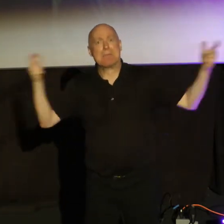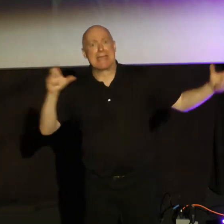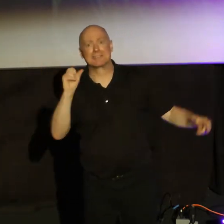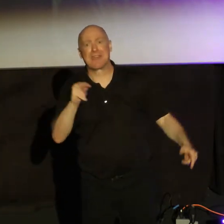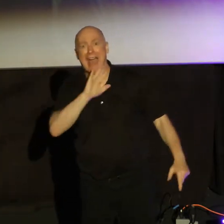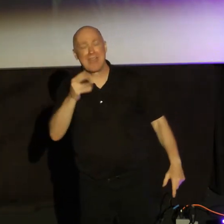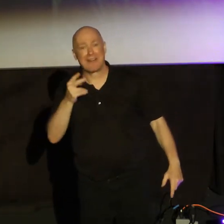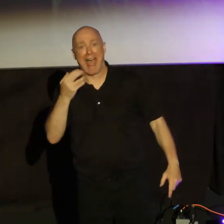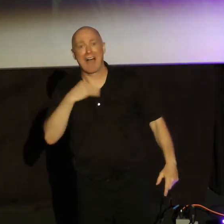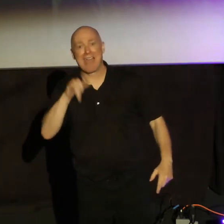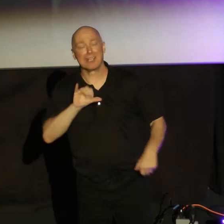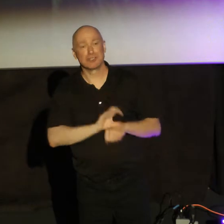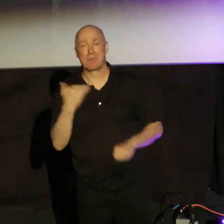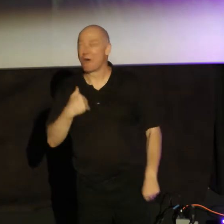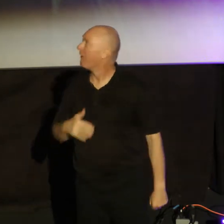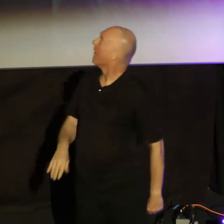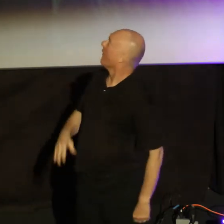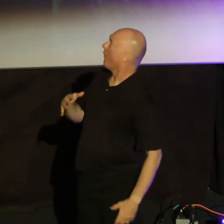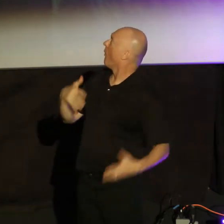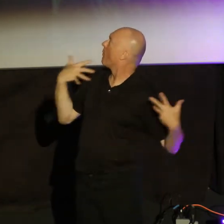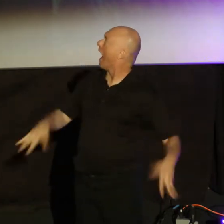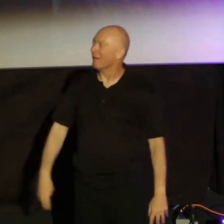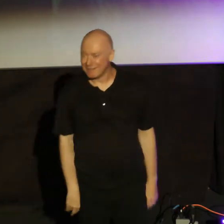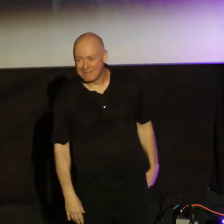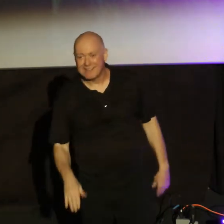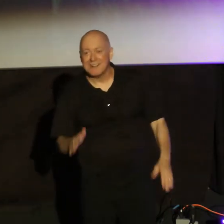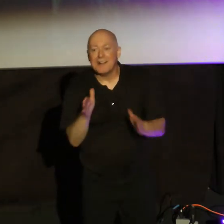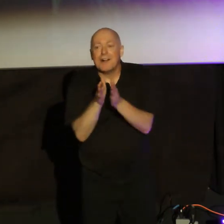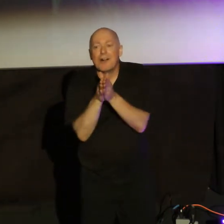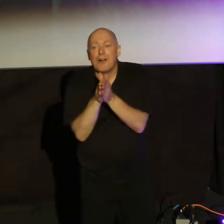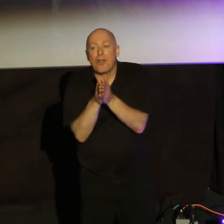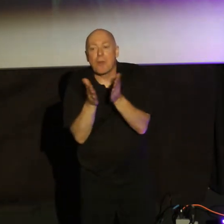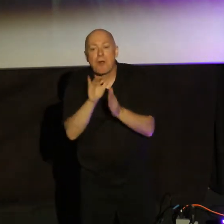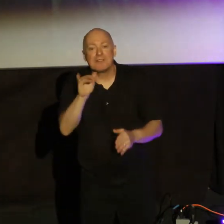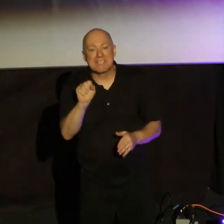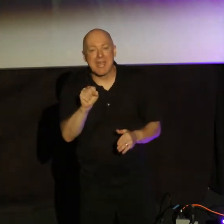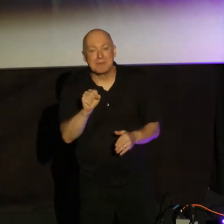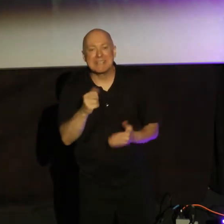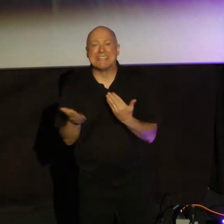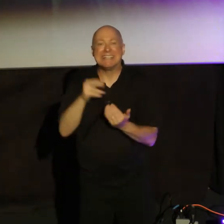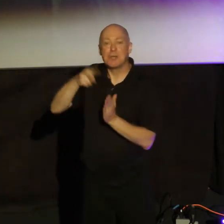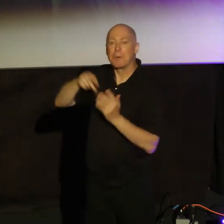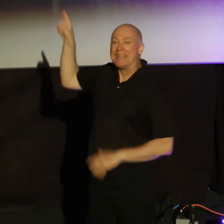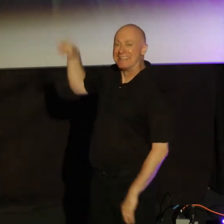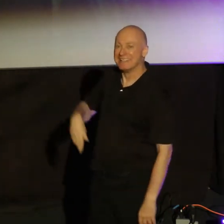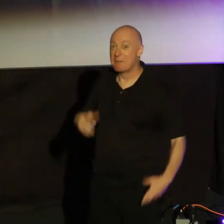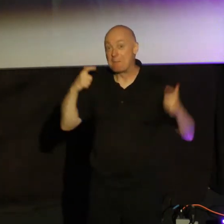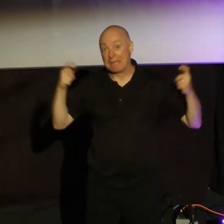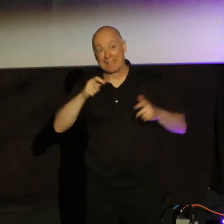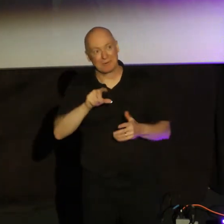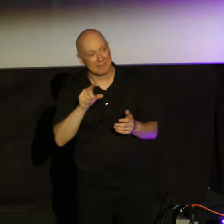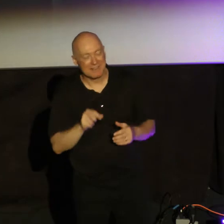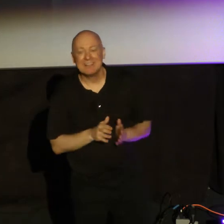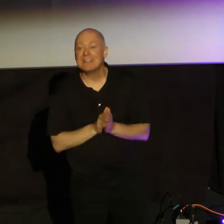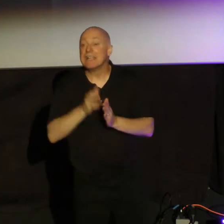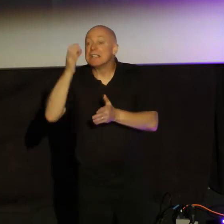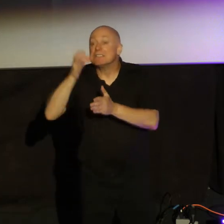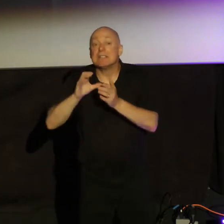How's that for PowerPoint, eh? The book of James. You should be able to read it on the screen. The book of James, chapter 2 this morning.